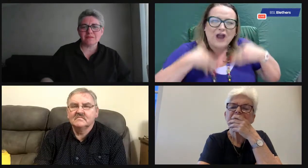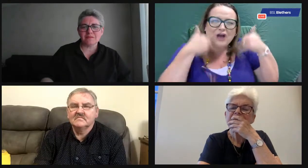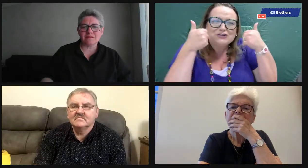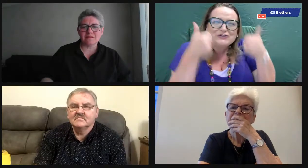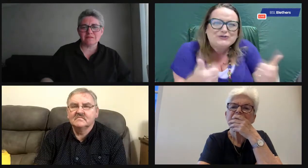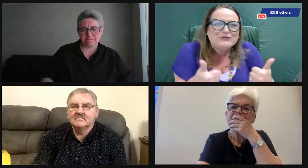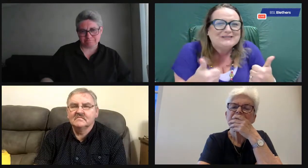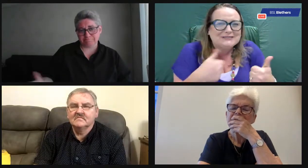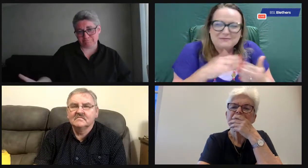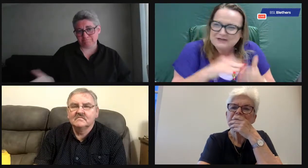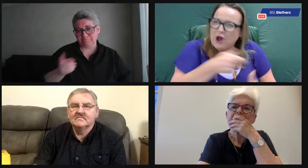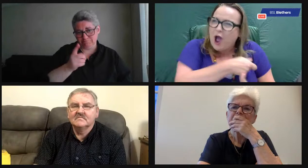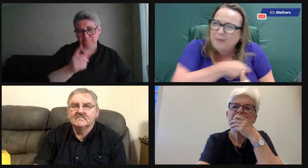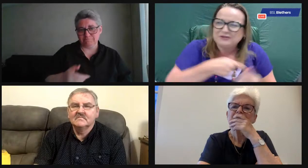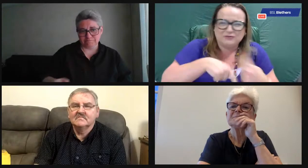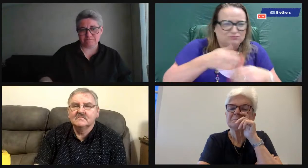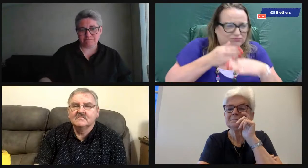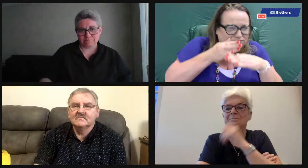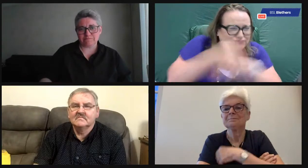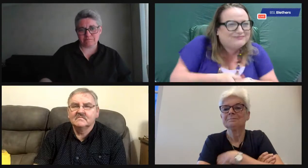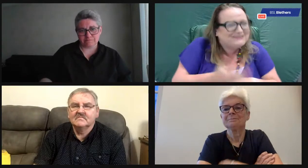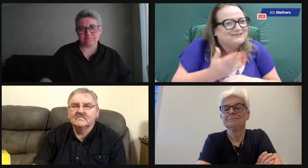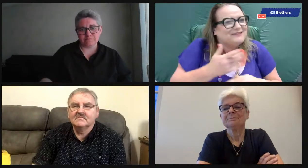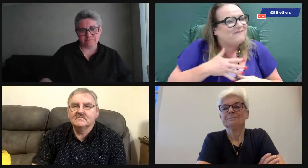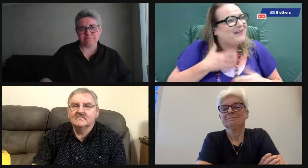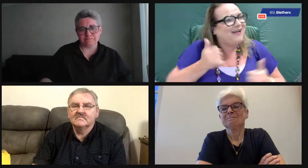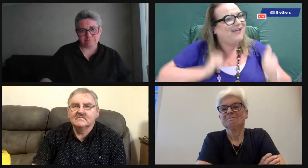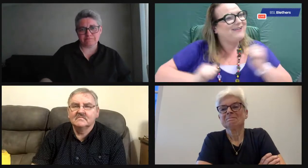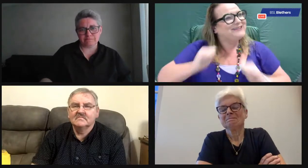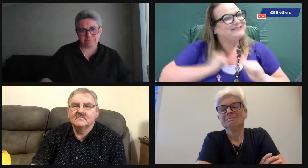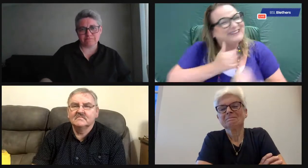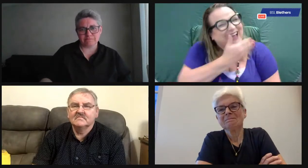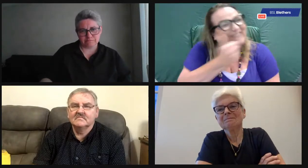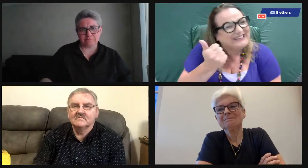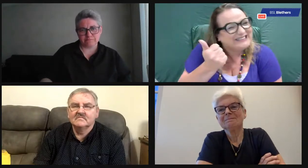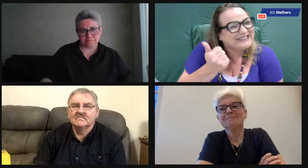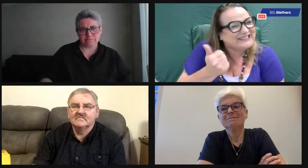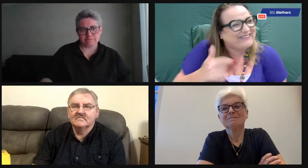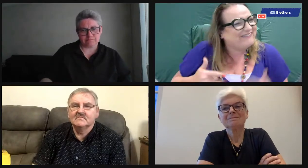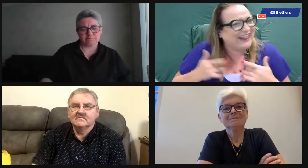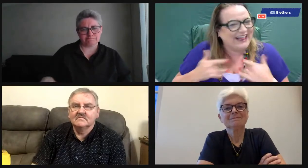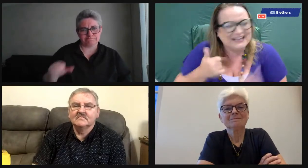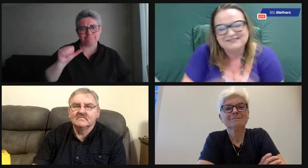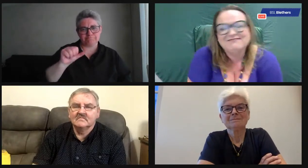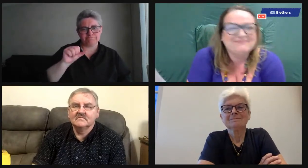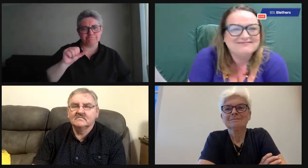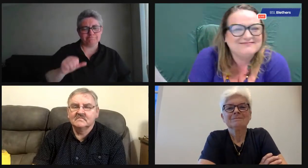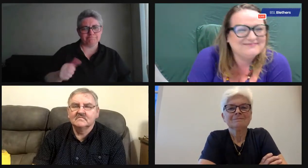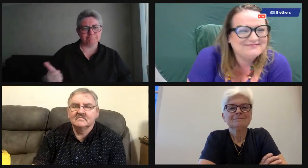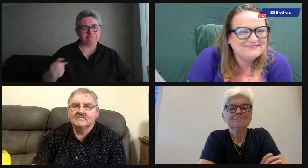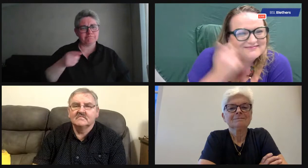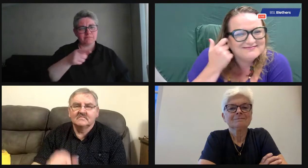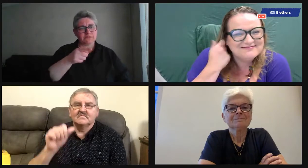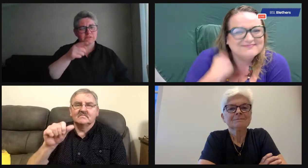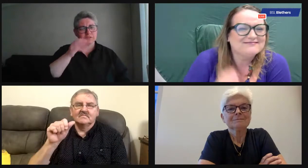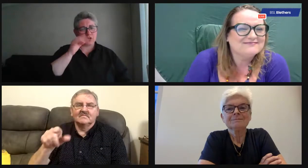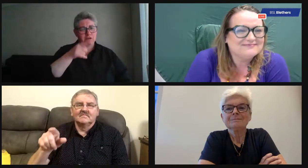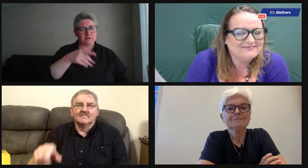themselves made us feel so valued. And we felt really proud as a committee. So I think watching people